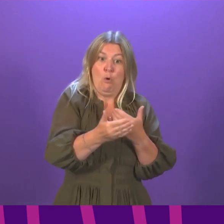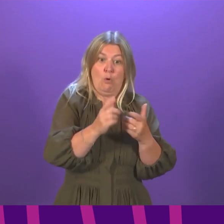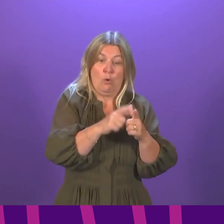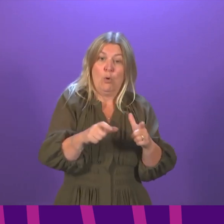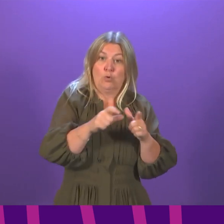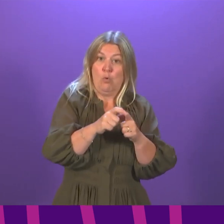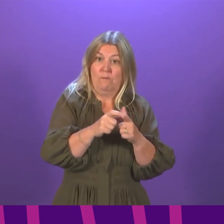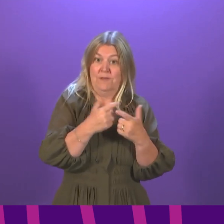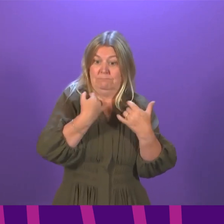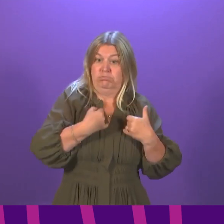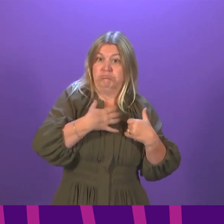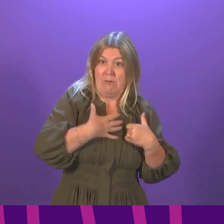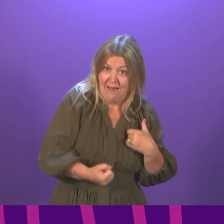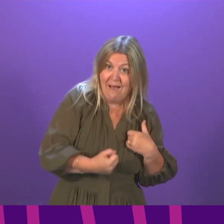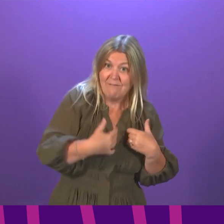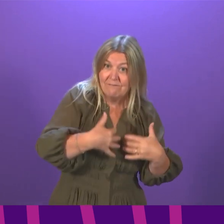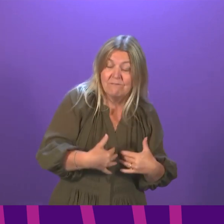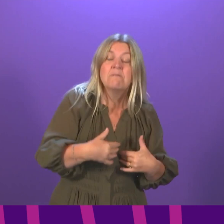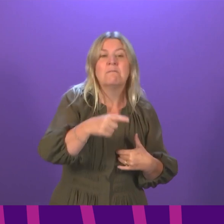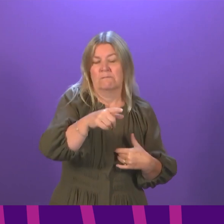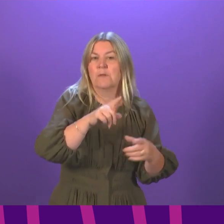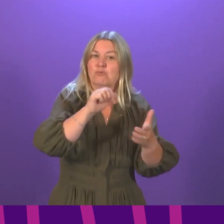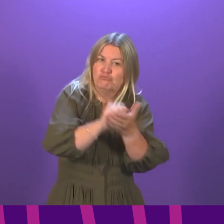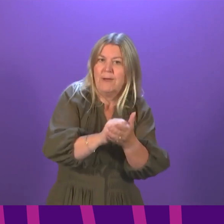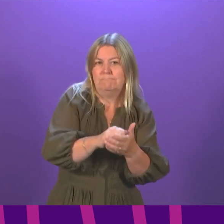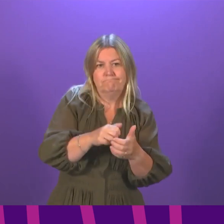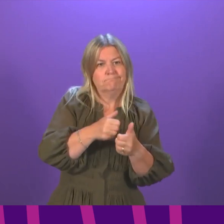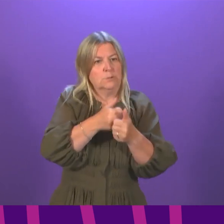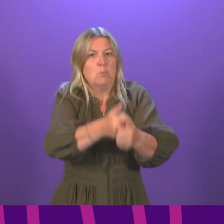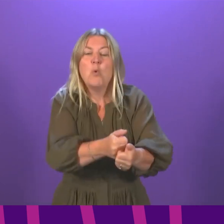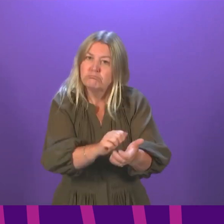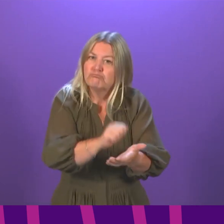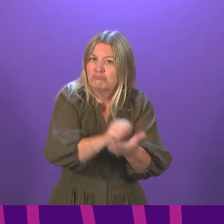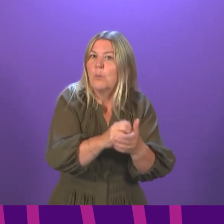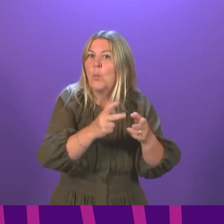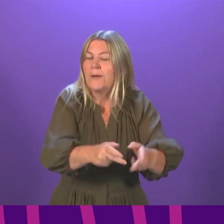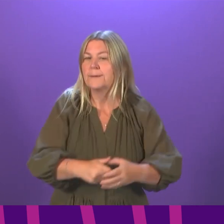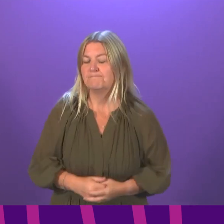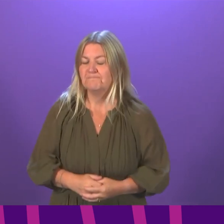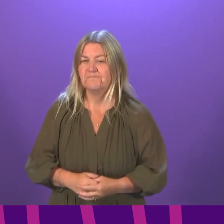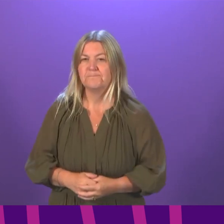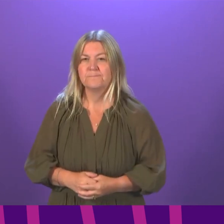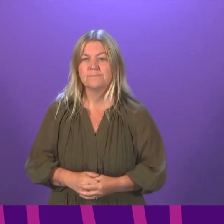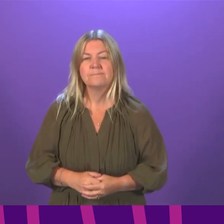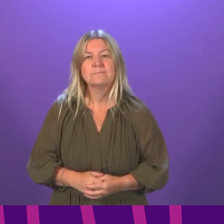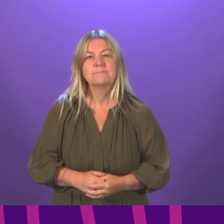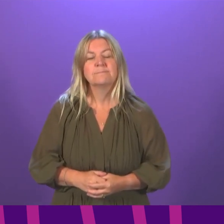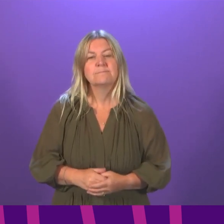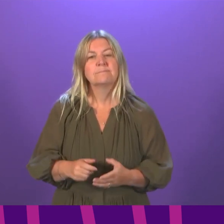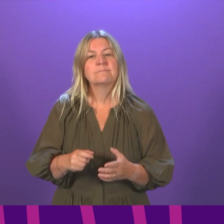and with the right specialist approach behind it. Ms. Pam Gossall, be followed by Emma Harper.